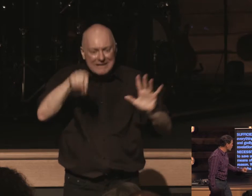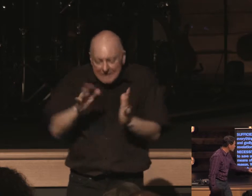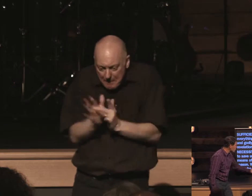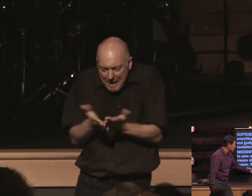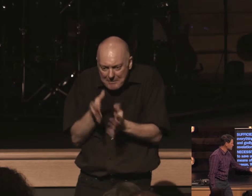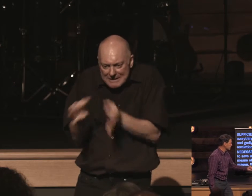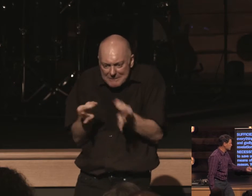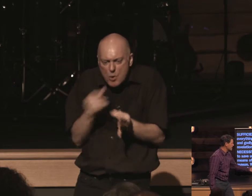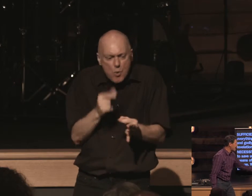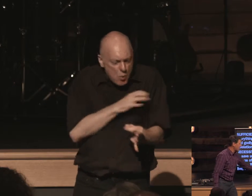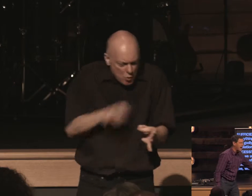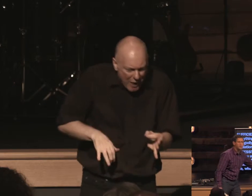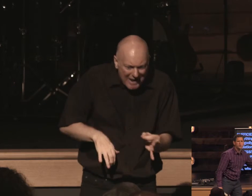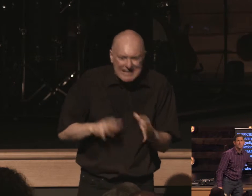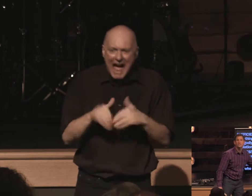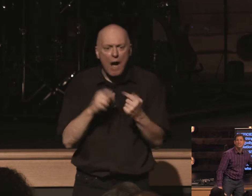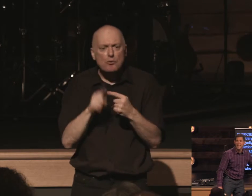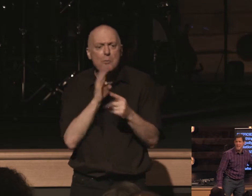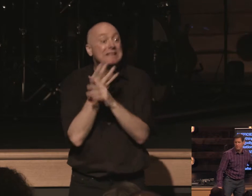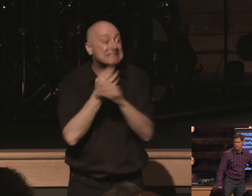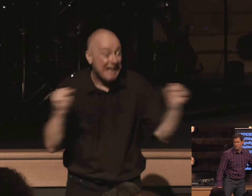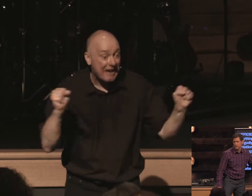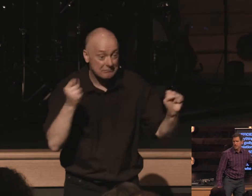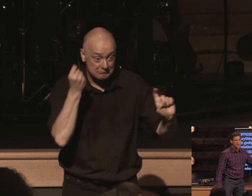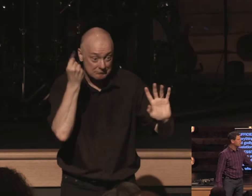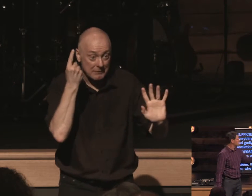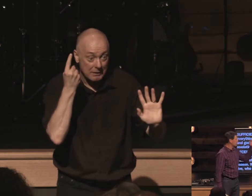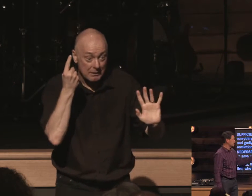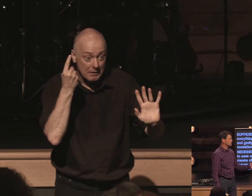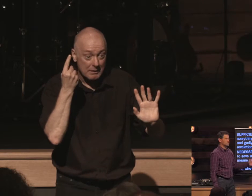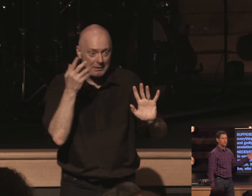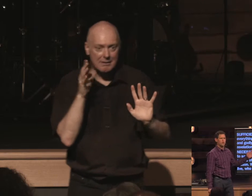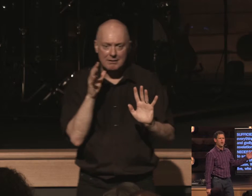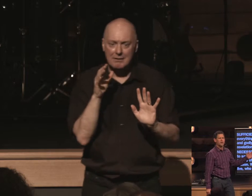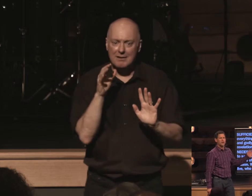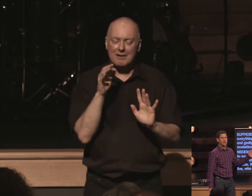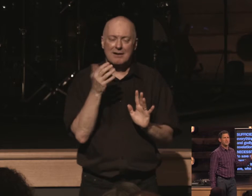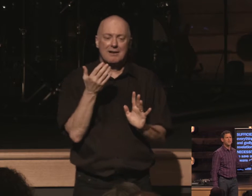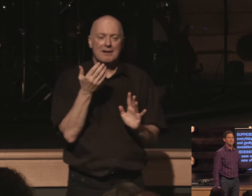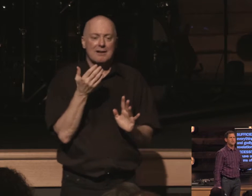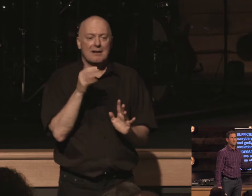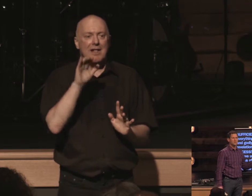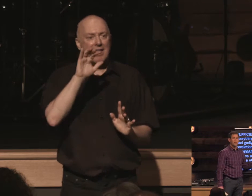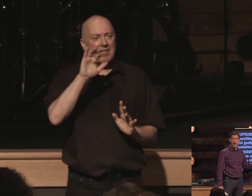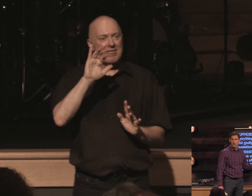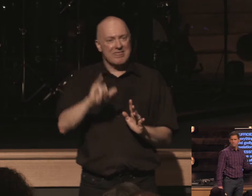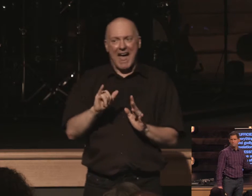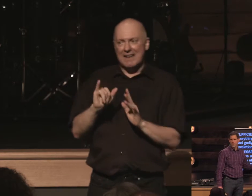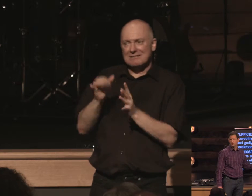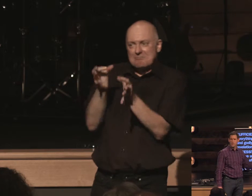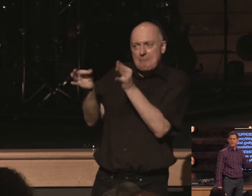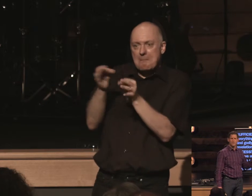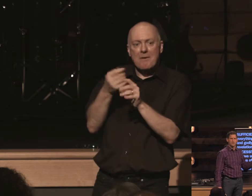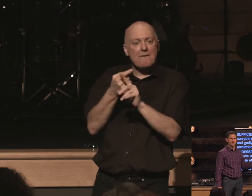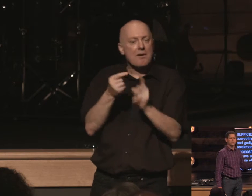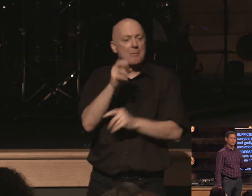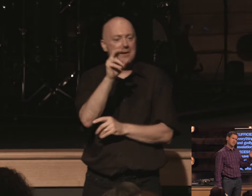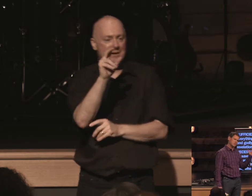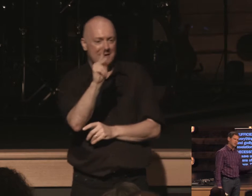who christ is and how to be saved okay these definitions are by kevin de young okay there's many definitions and they say